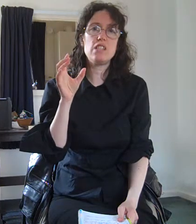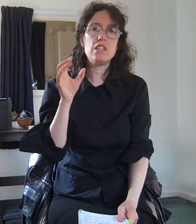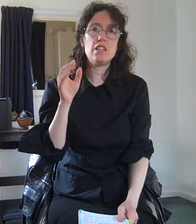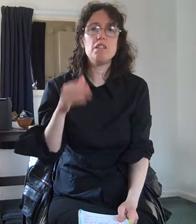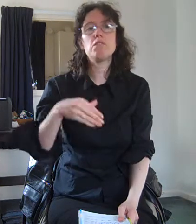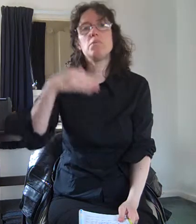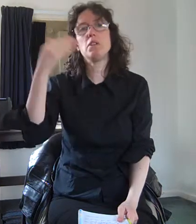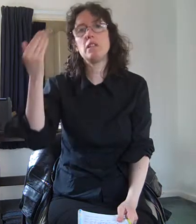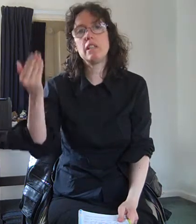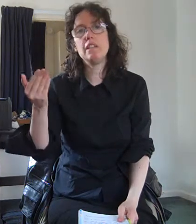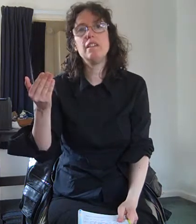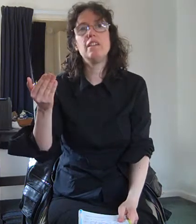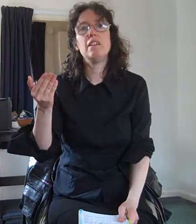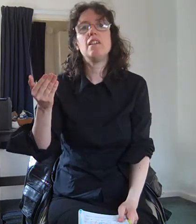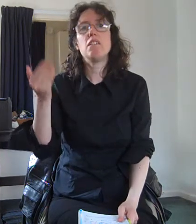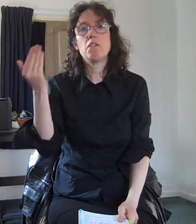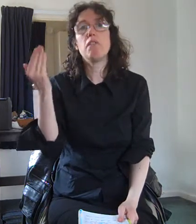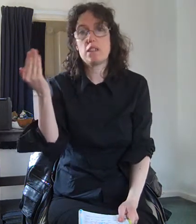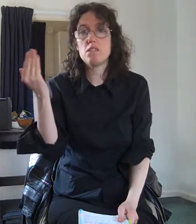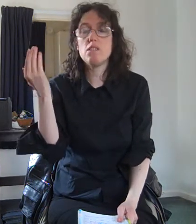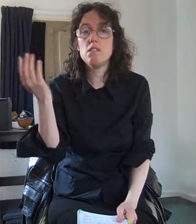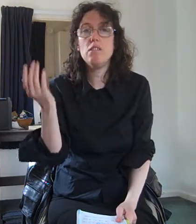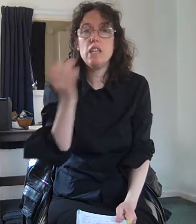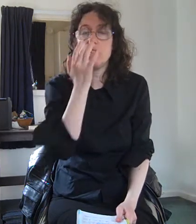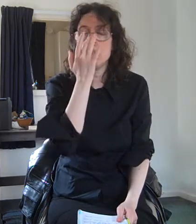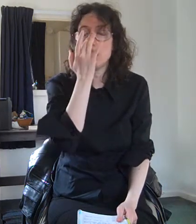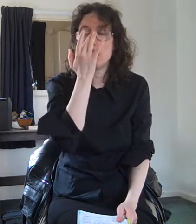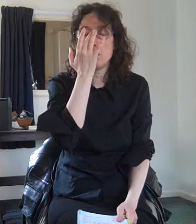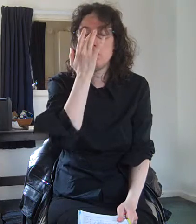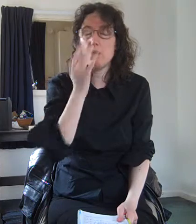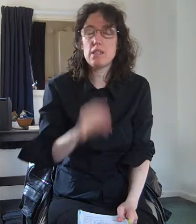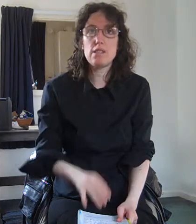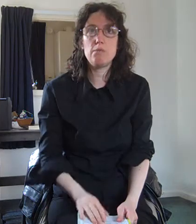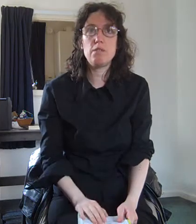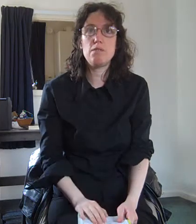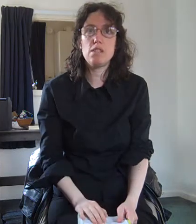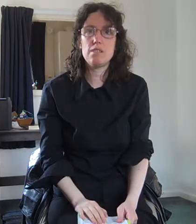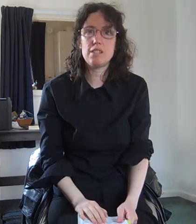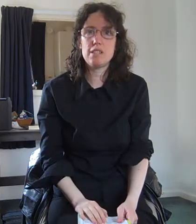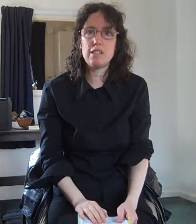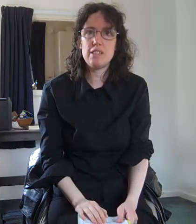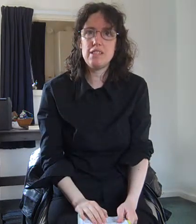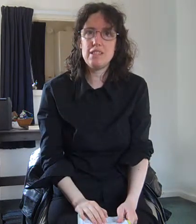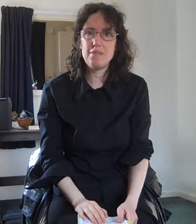ultimately the correction that you need as someone who is long-sighted